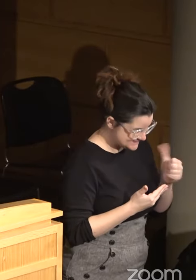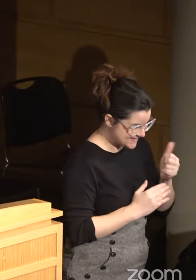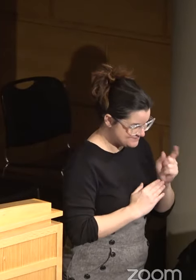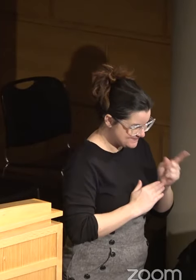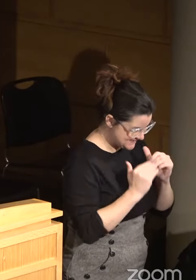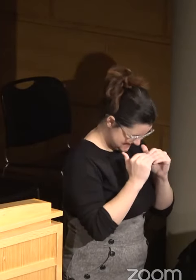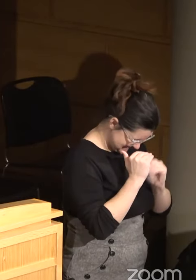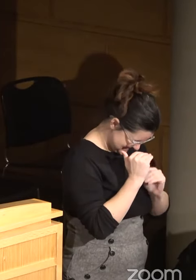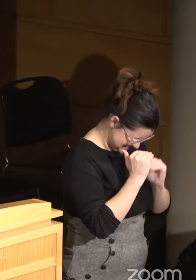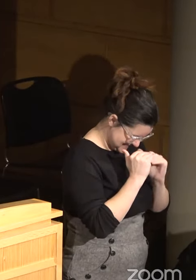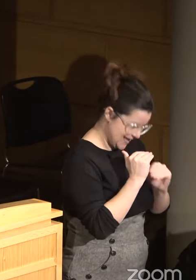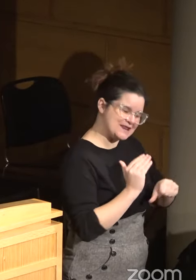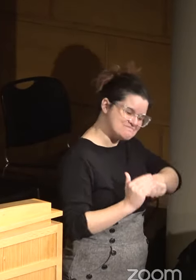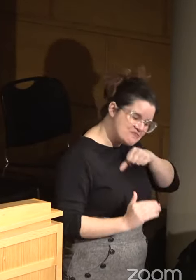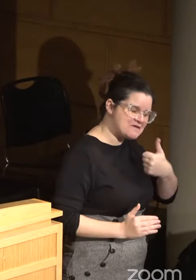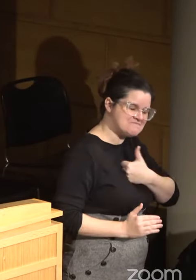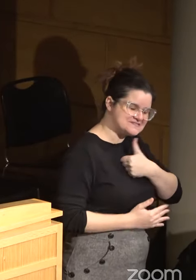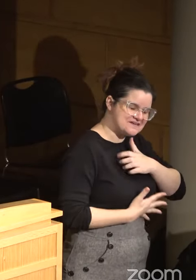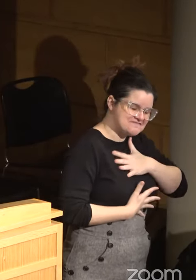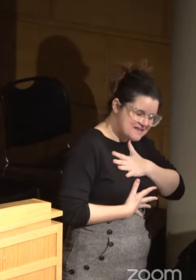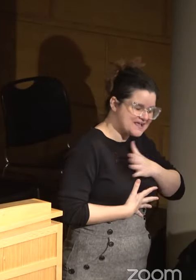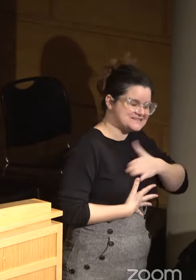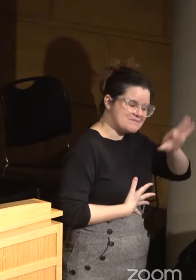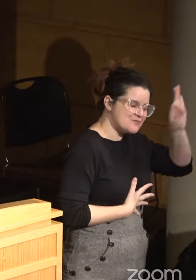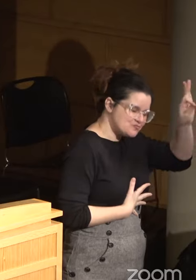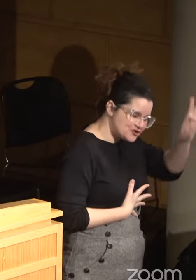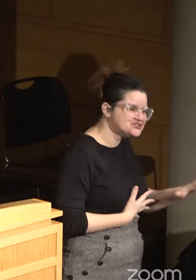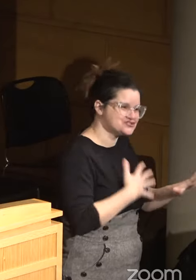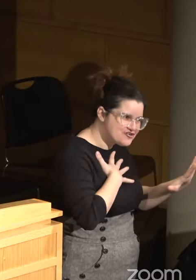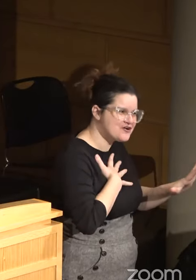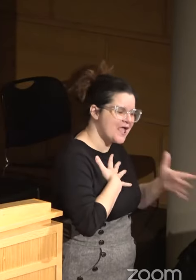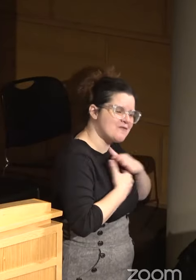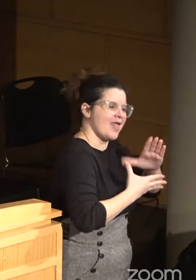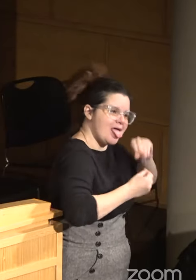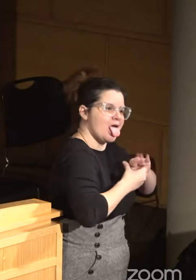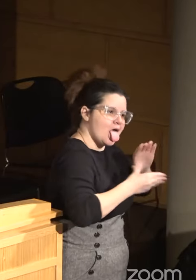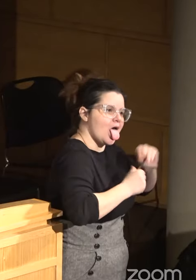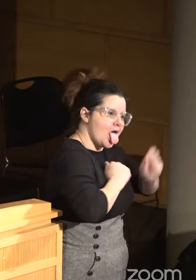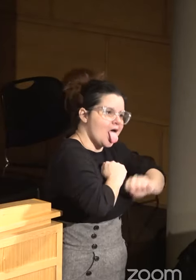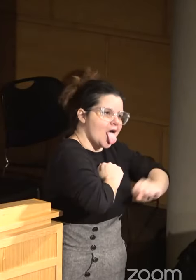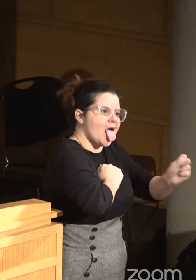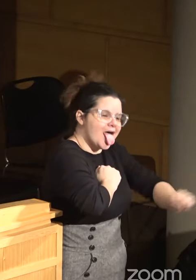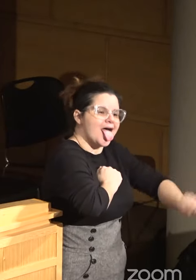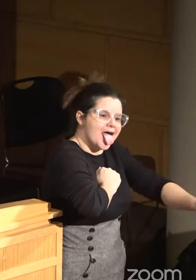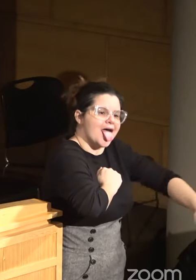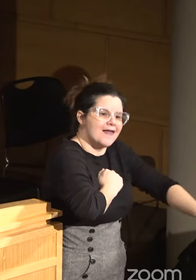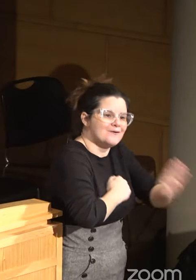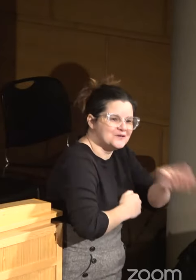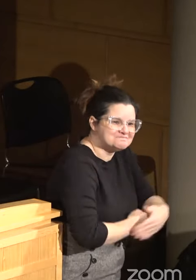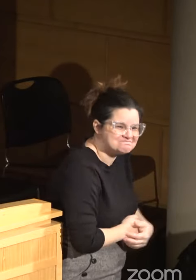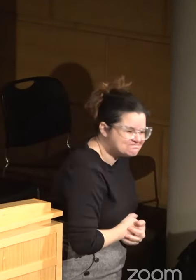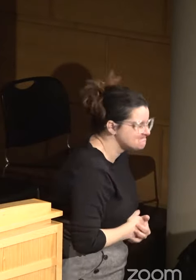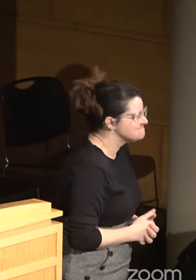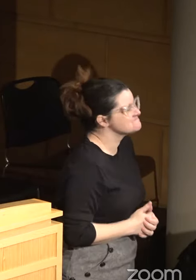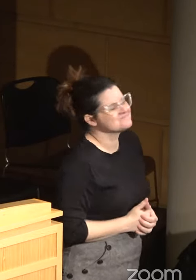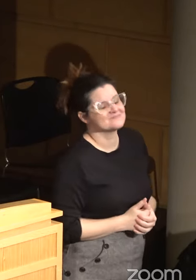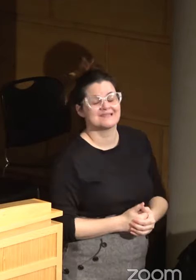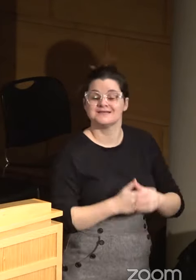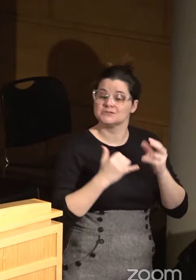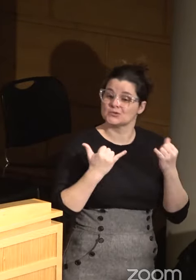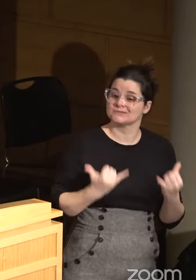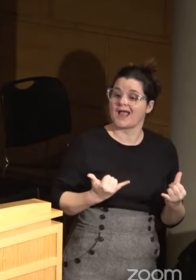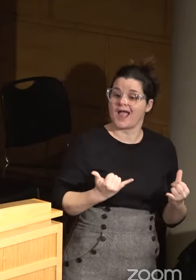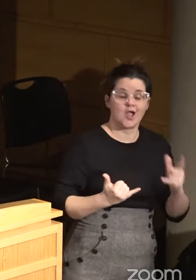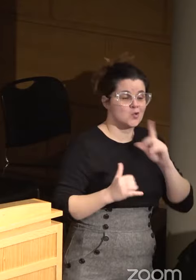minutes, and I'm proud of myself because I'm a preacher, and we talk long. So now, we